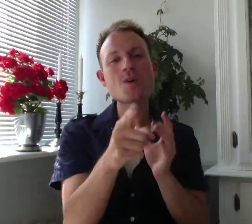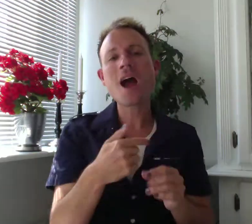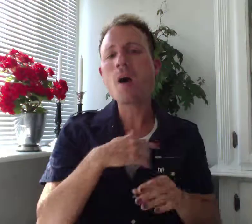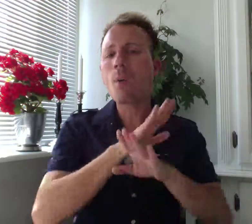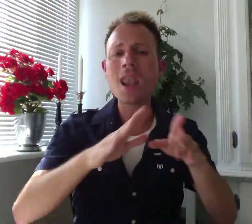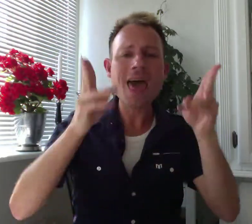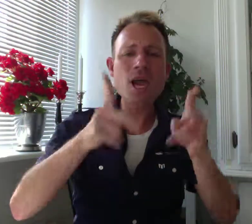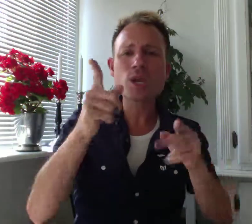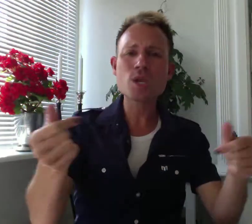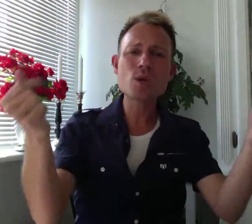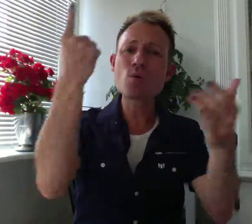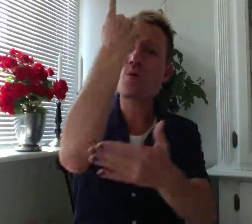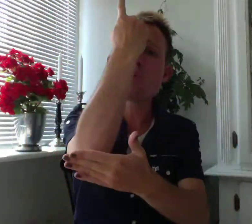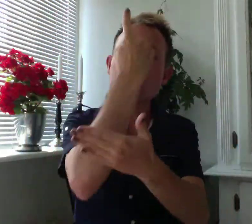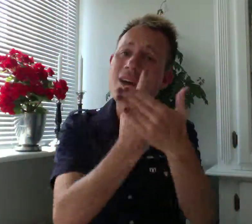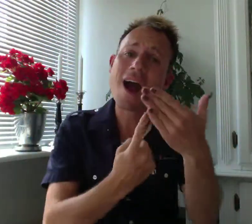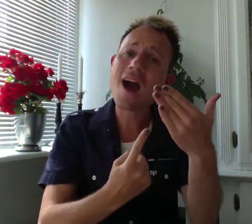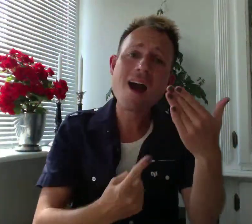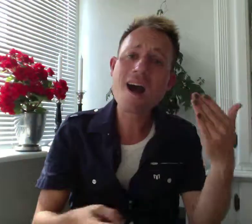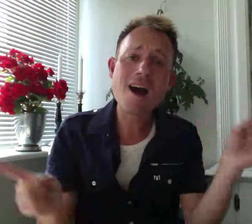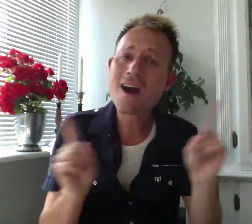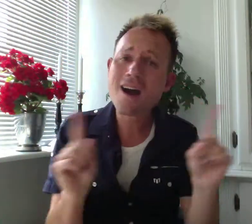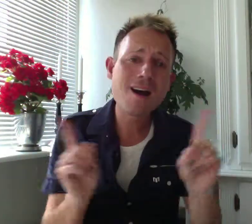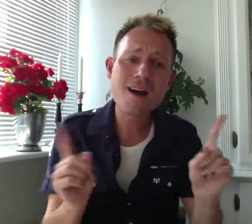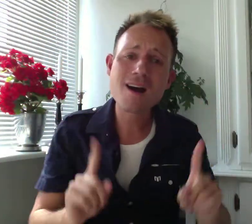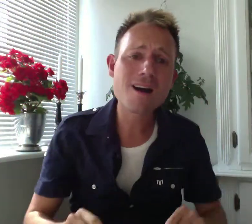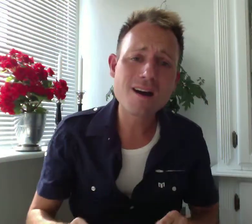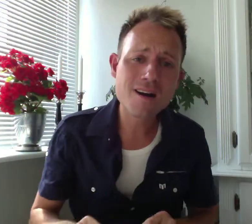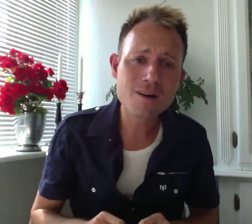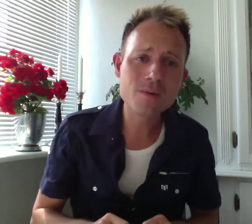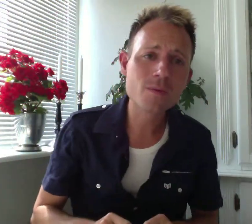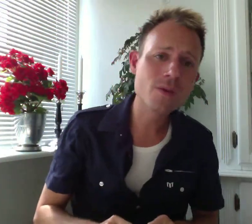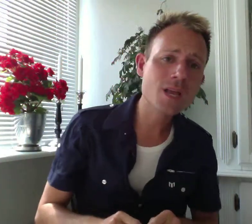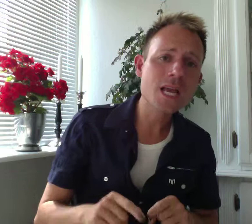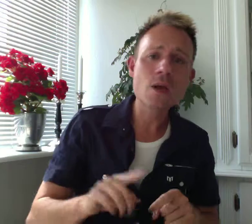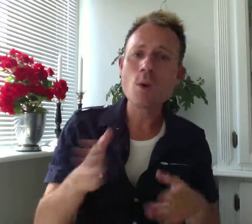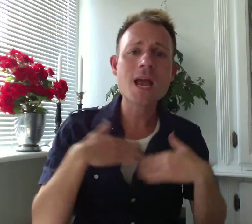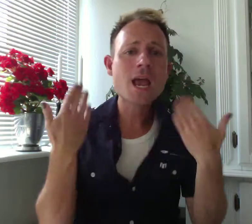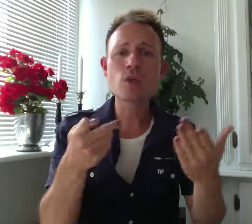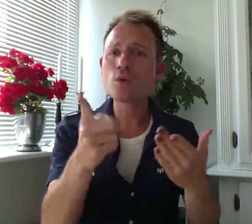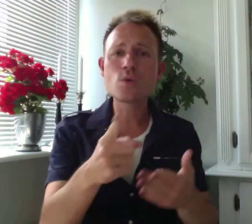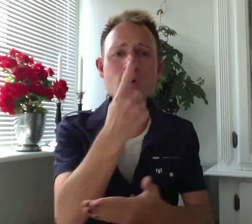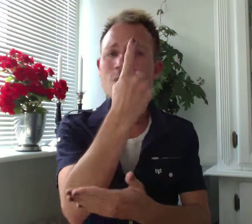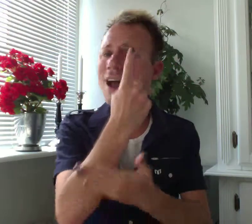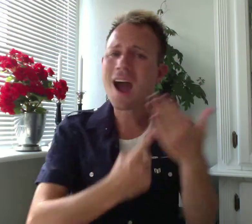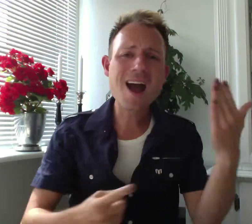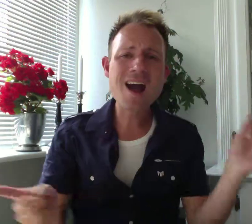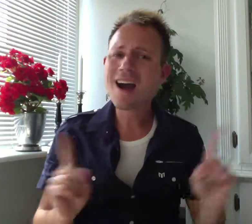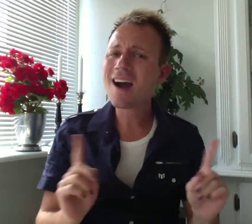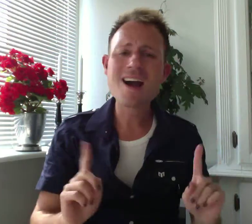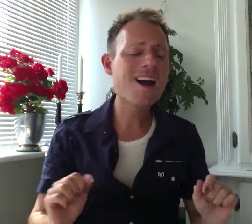won't let you down. He won't get you down. down.